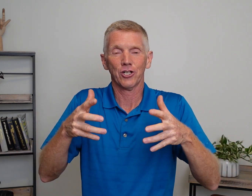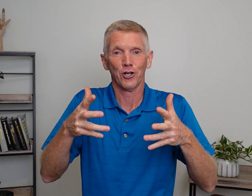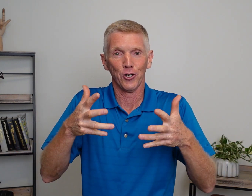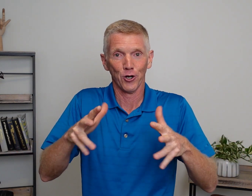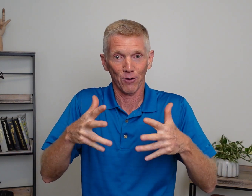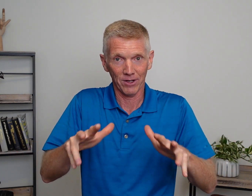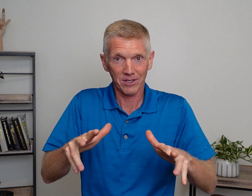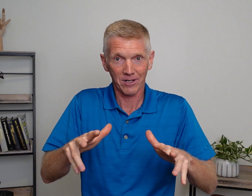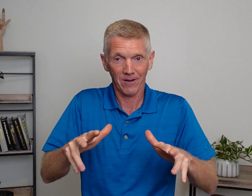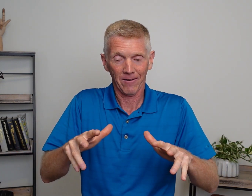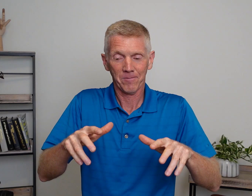nervous.